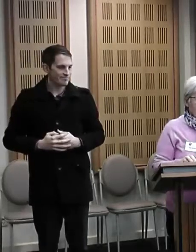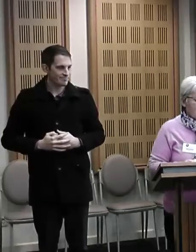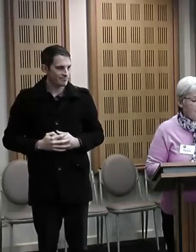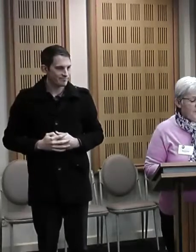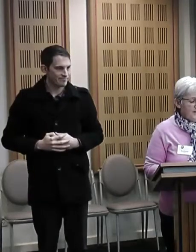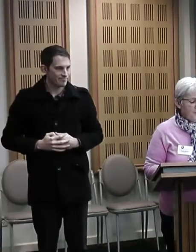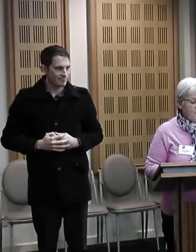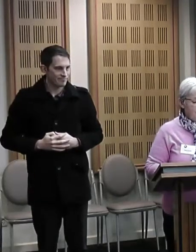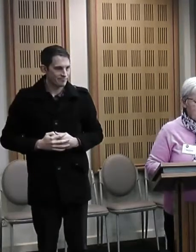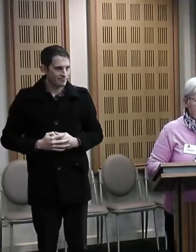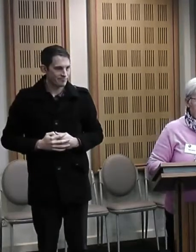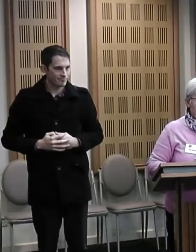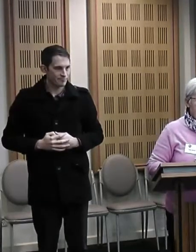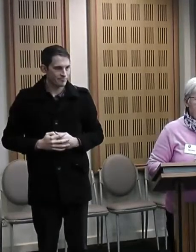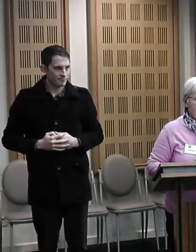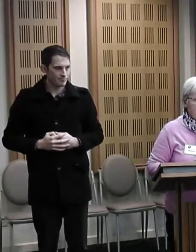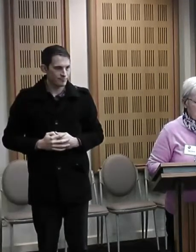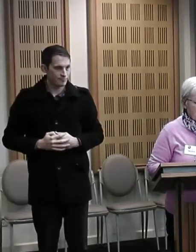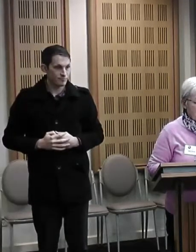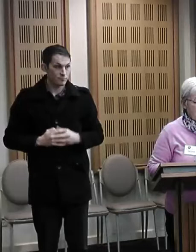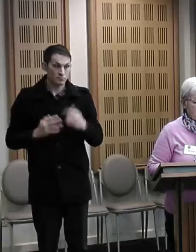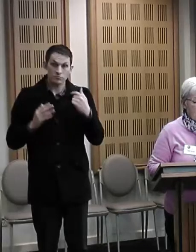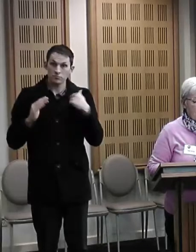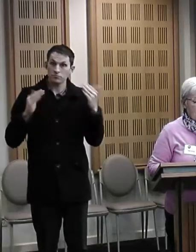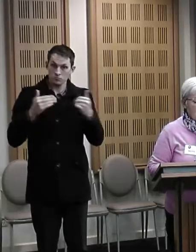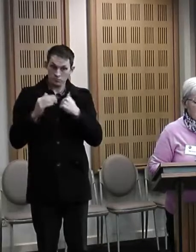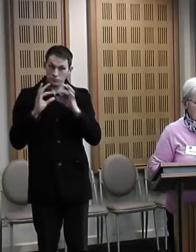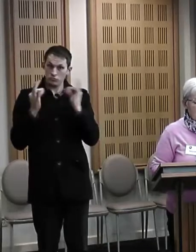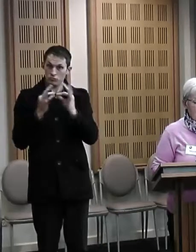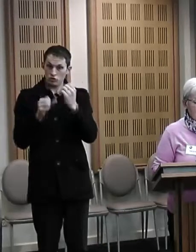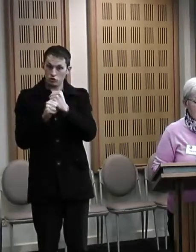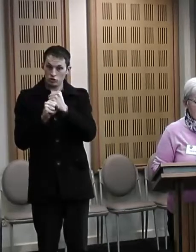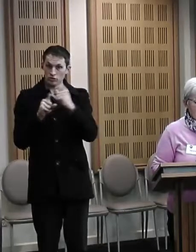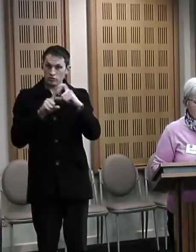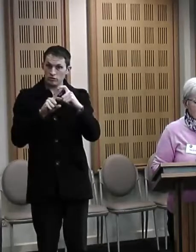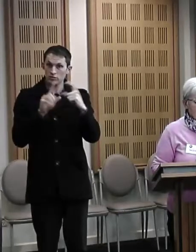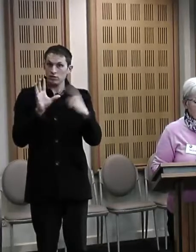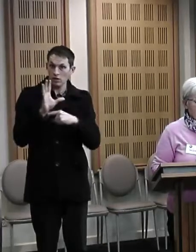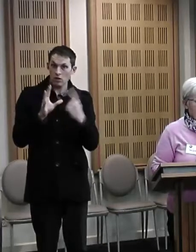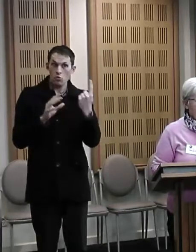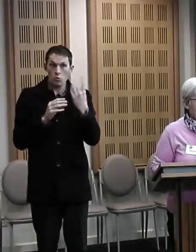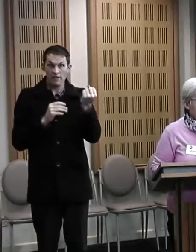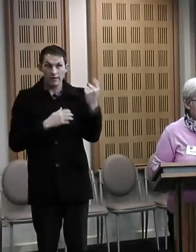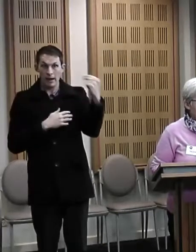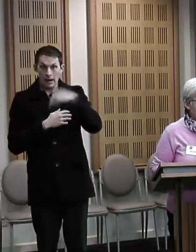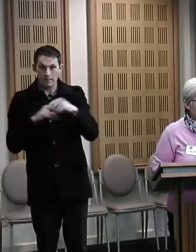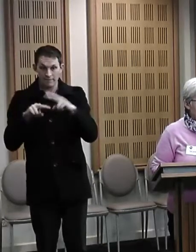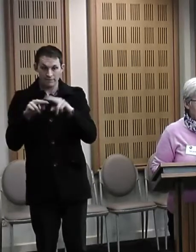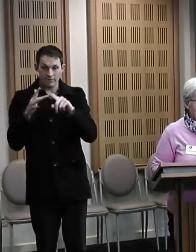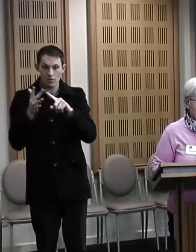So just to introduce those from GDA who are able to be here. So Fiona Tipping